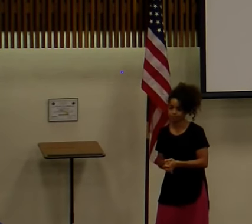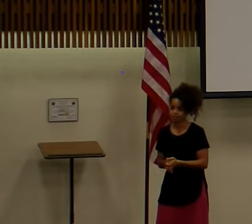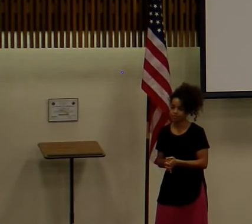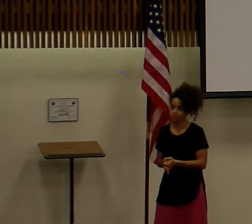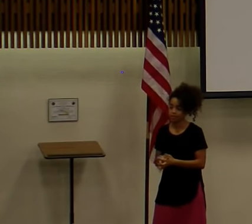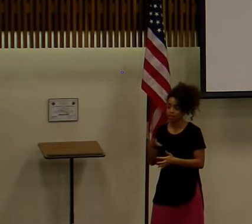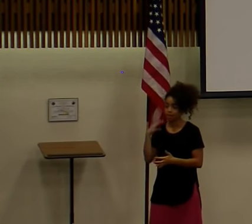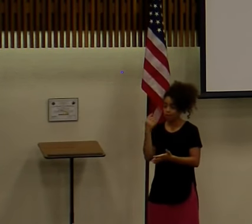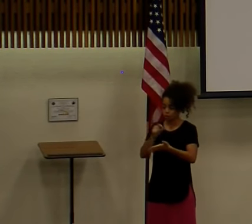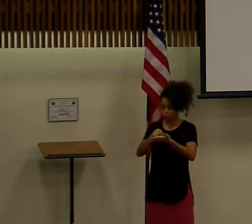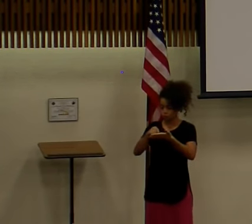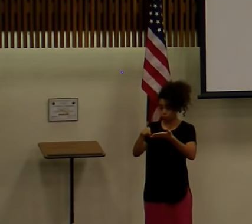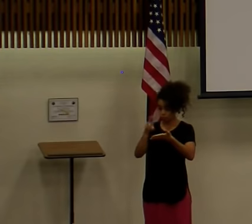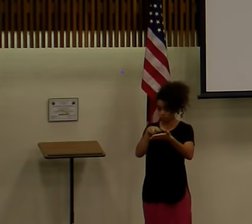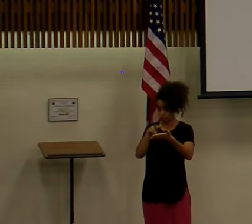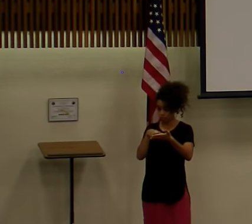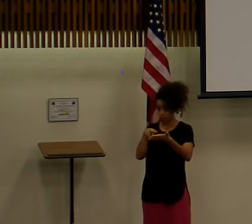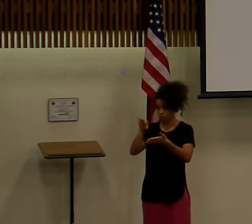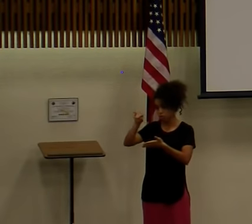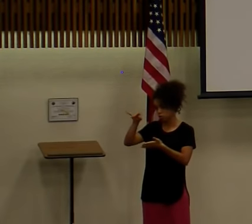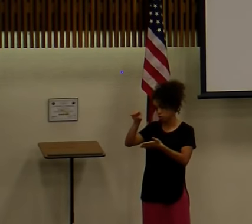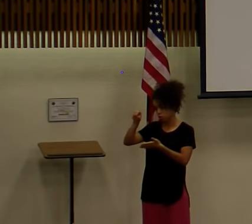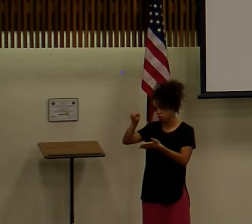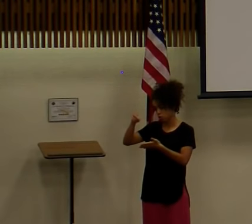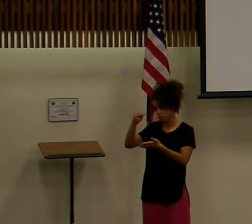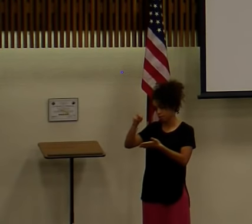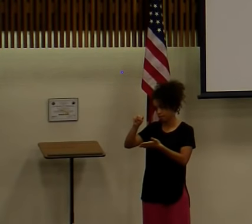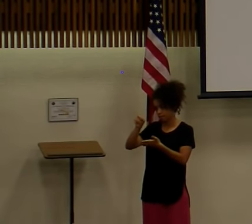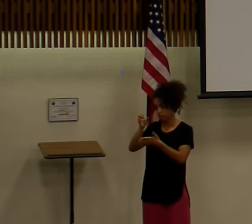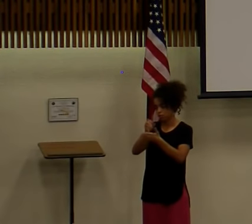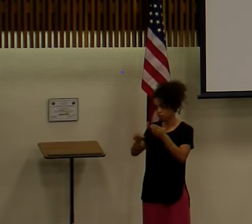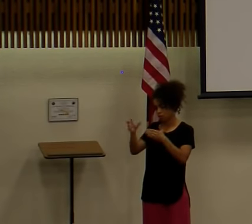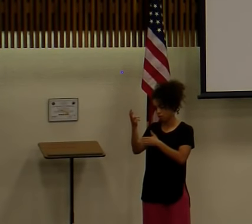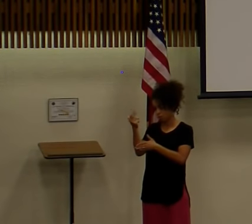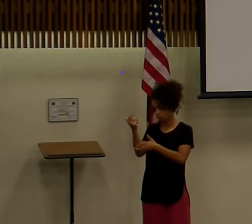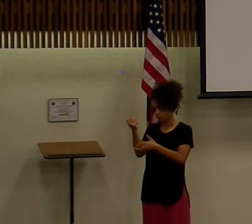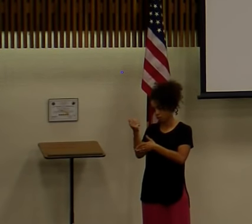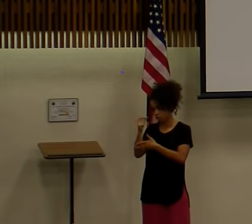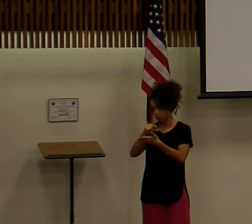Our scripture reading this morning is John 13, 34 and 35.